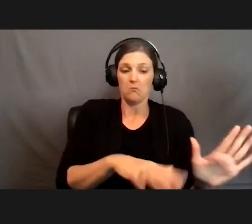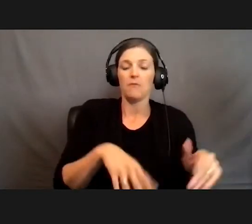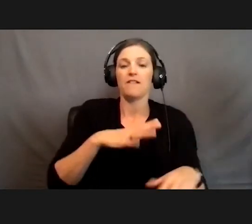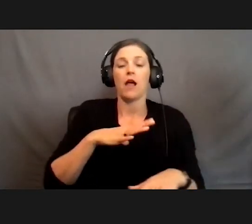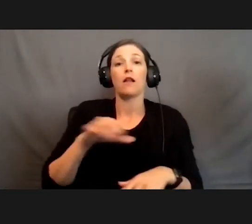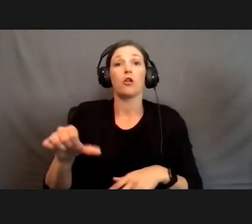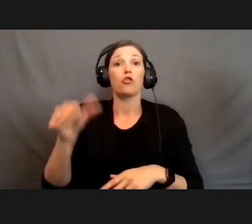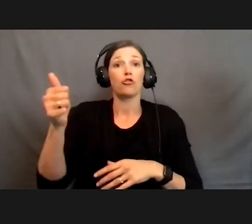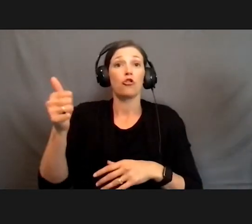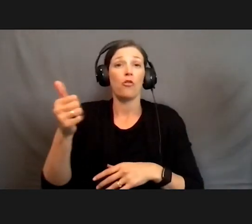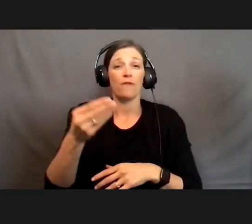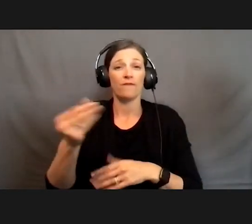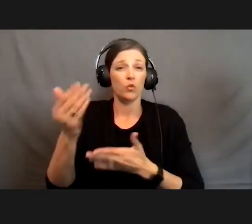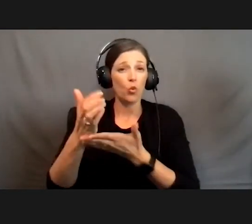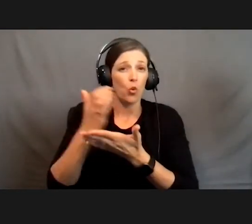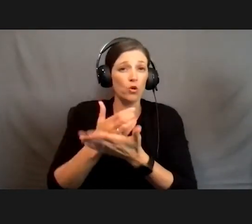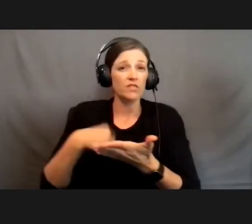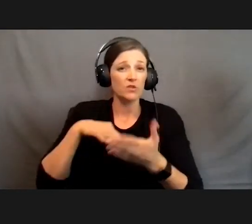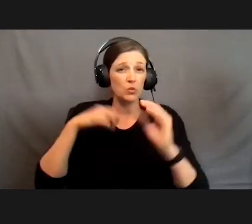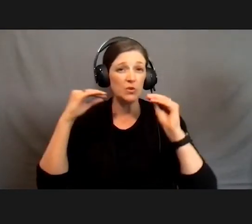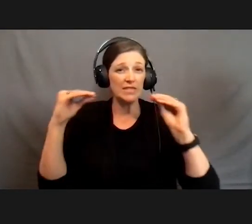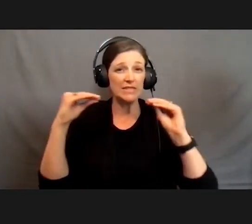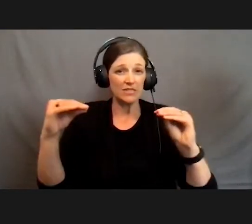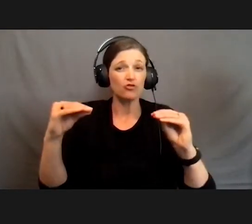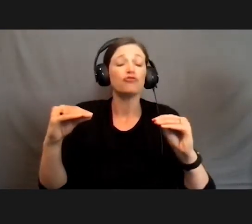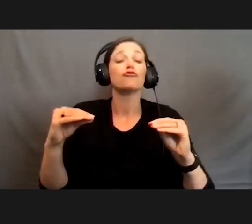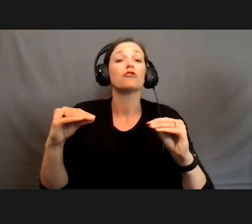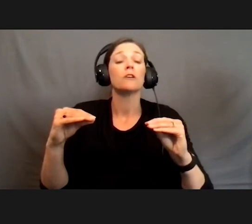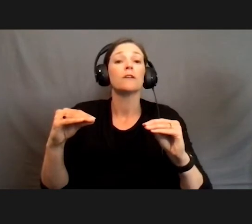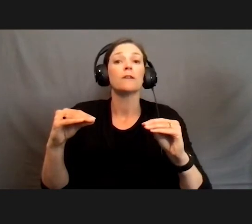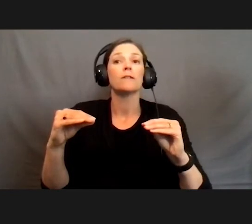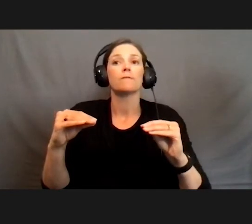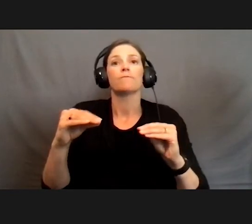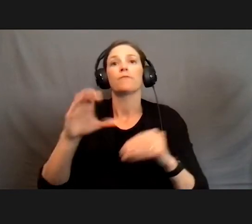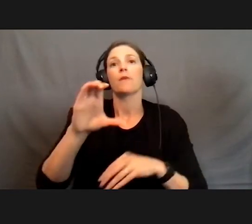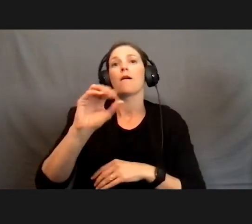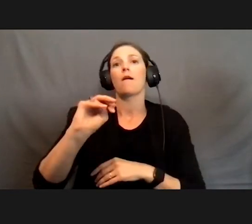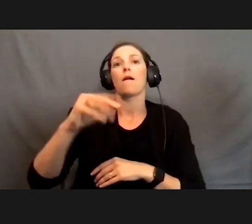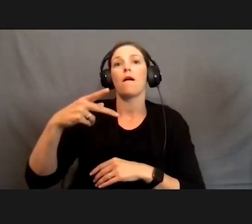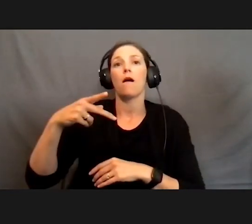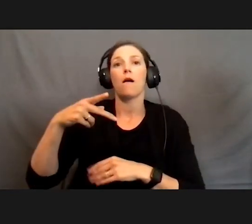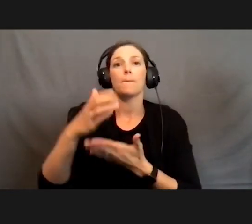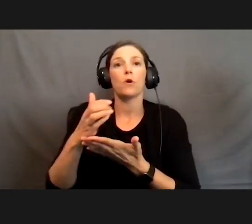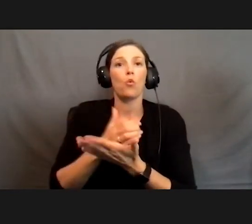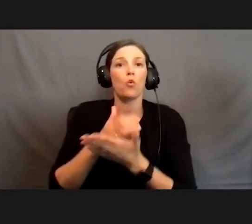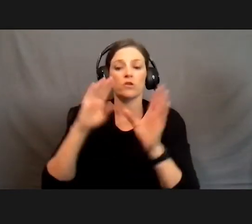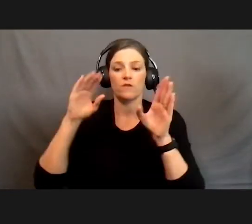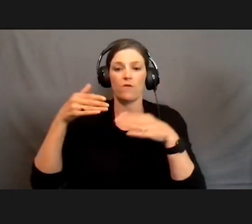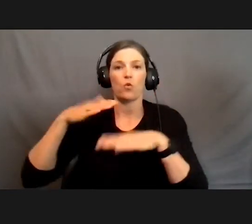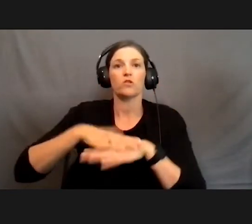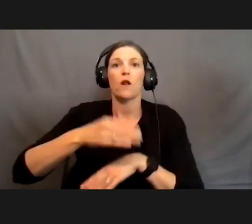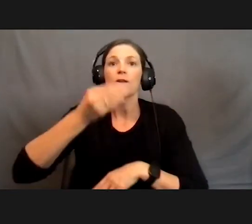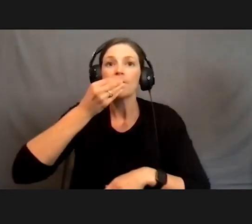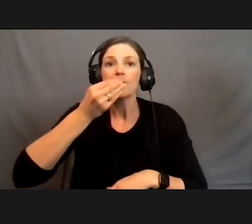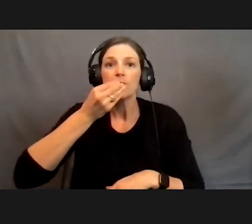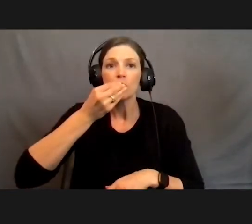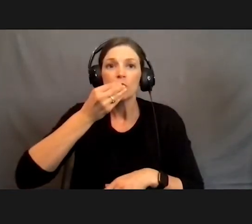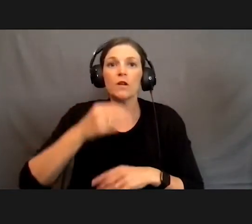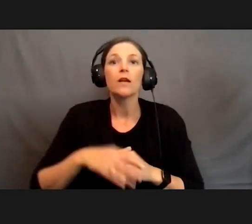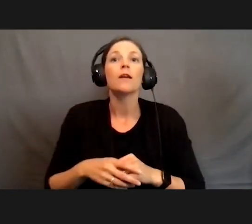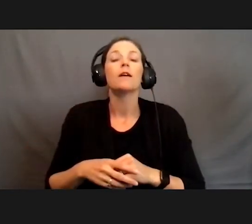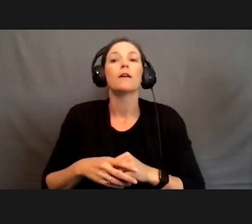that we a couple of courses that we teach in the liberal arts gateway is that we have a composition course focus on food and